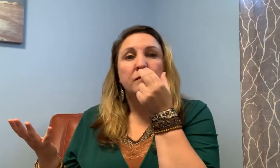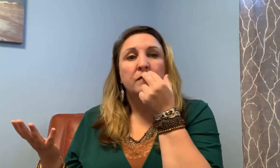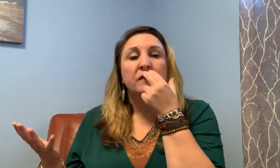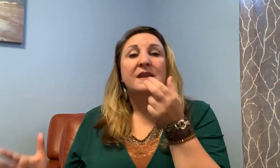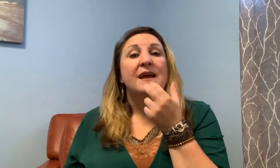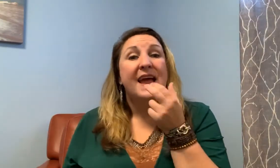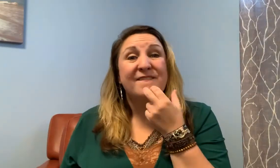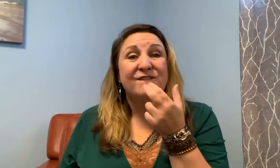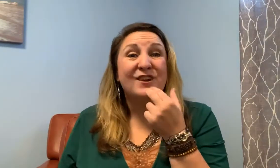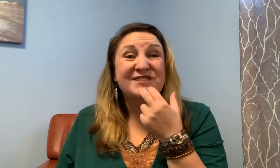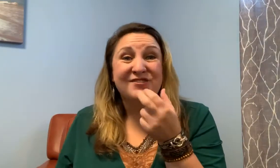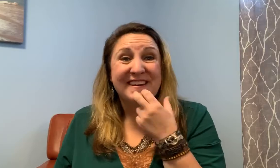and frustrating